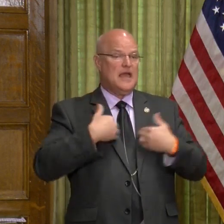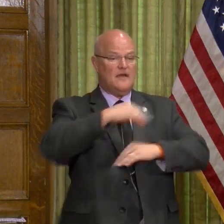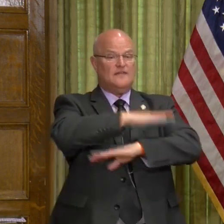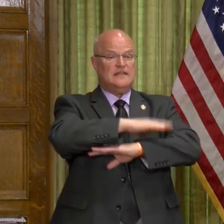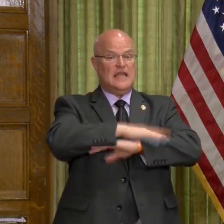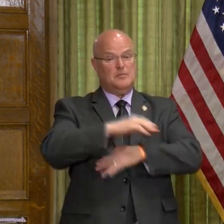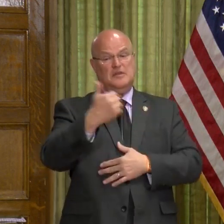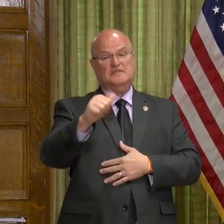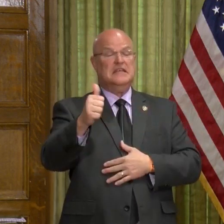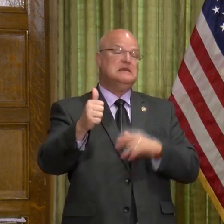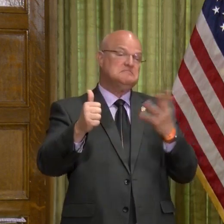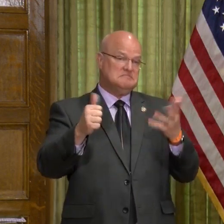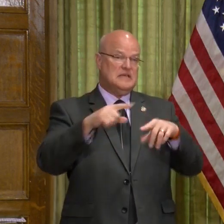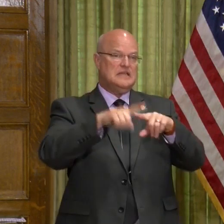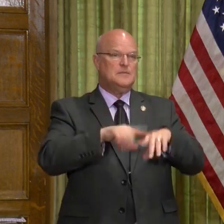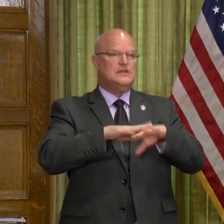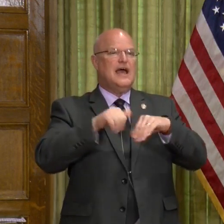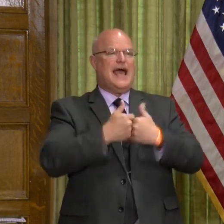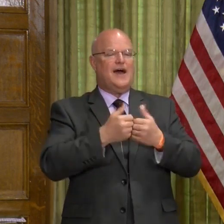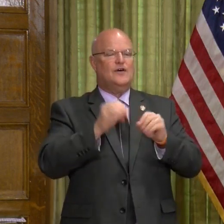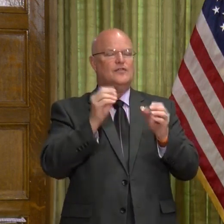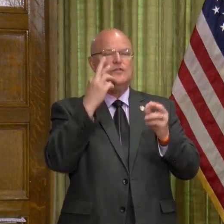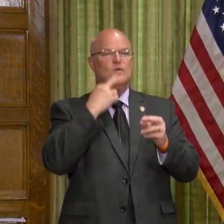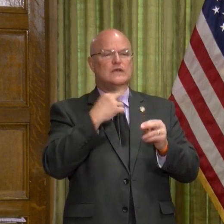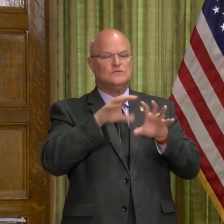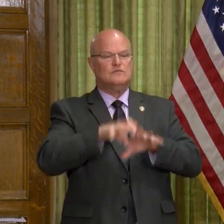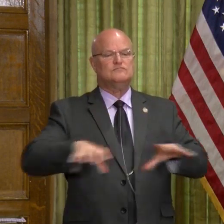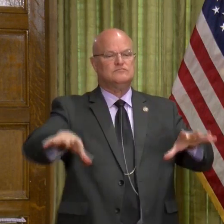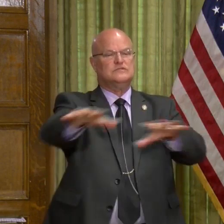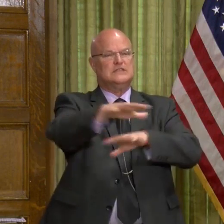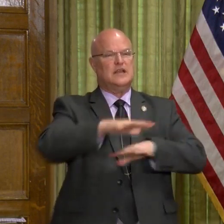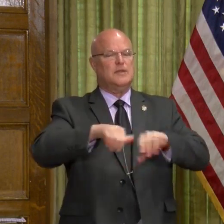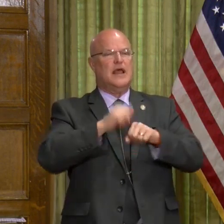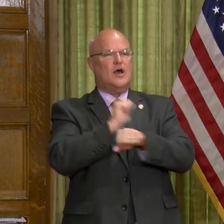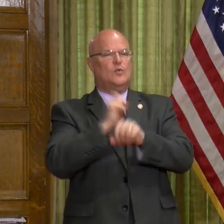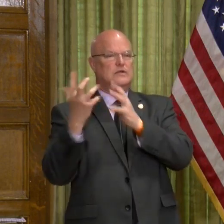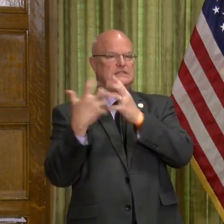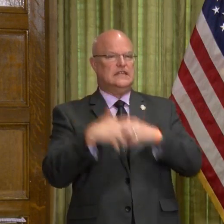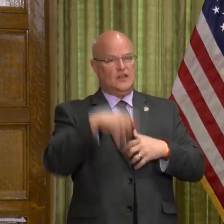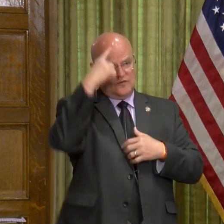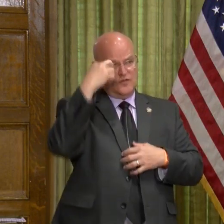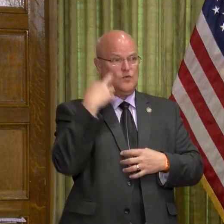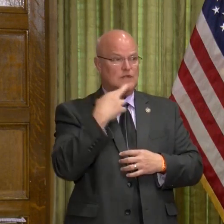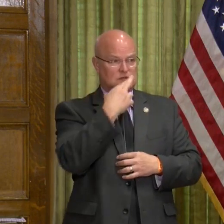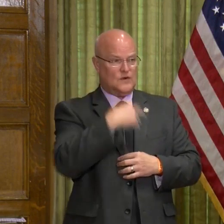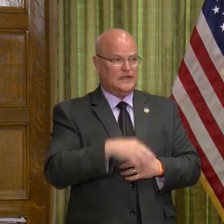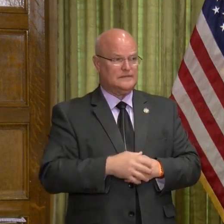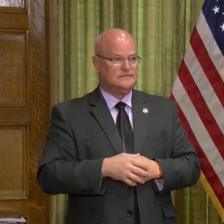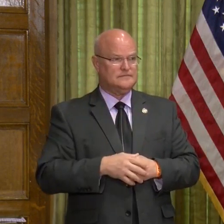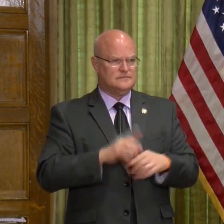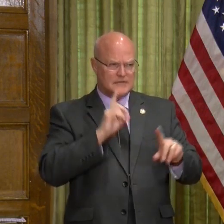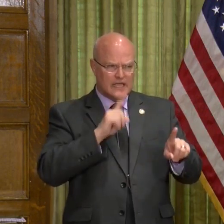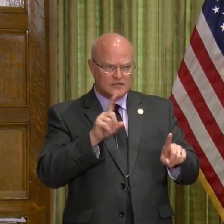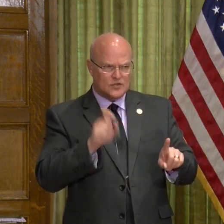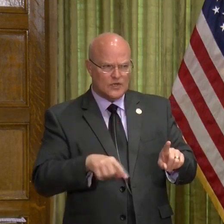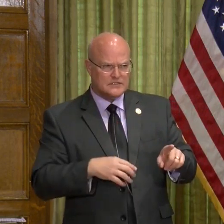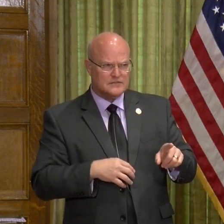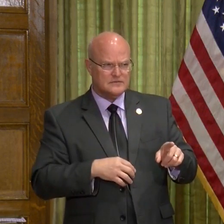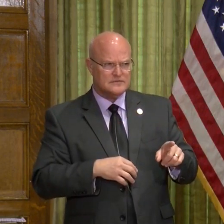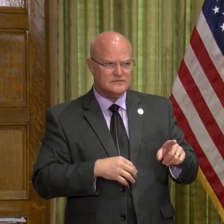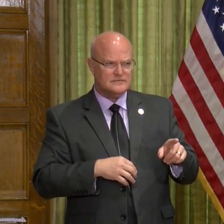table of 10. So it just depends on how it's configured and how that works together for the restaurant. Did I answer your question?